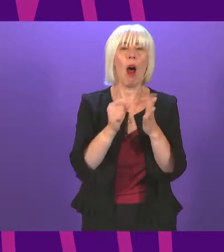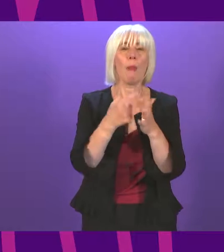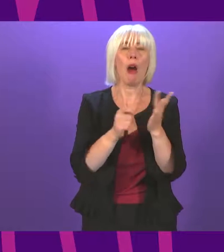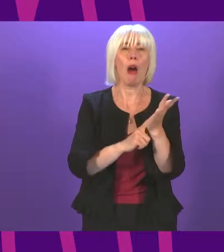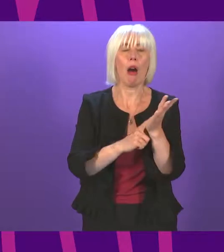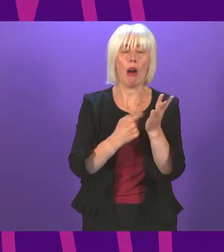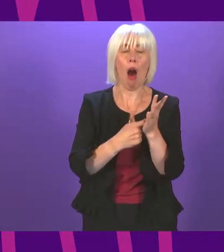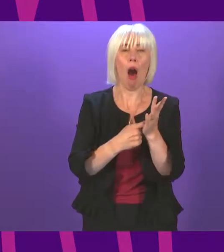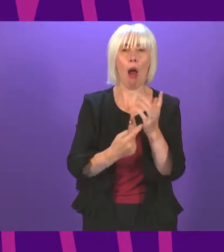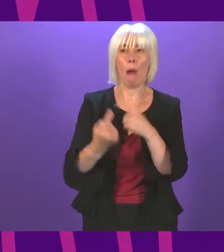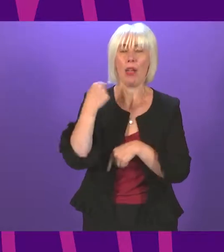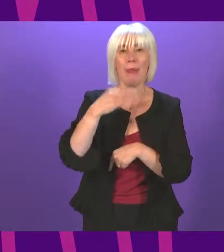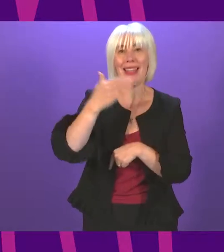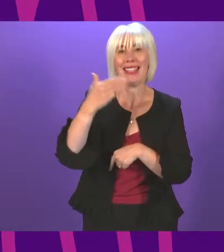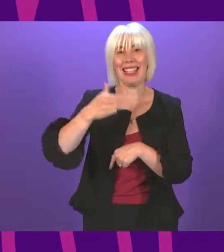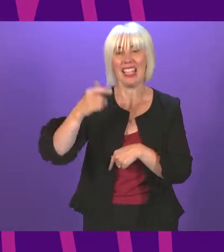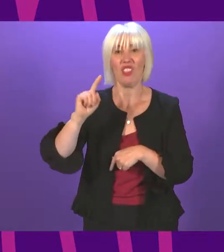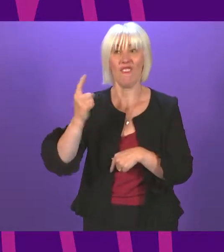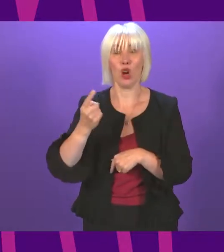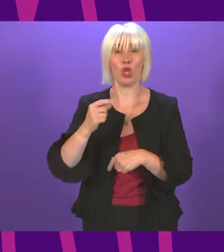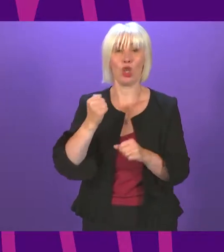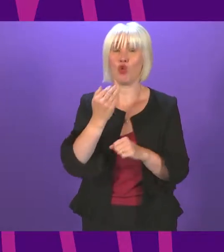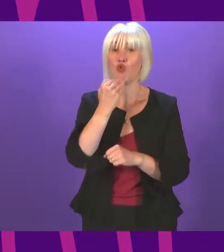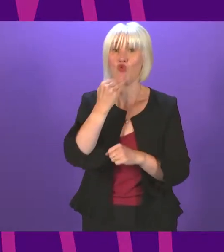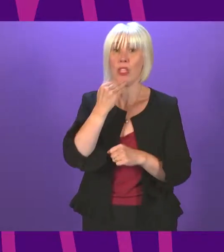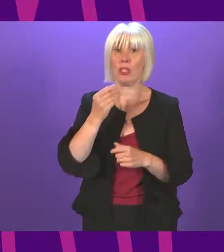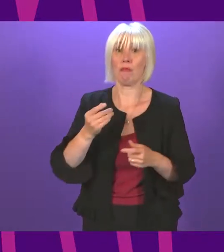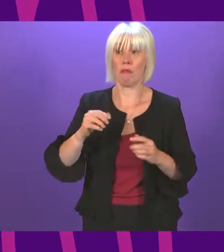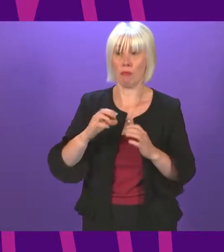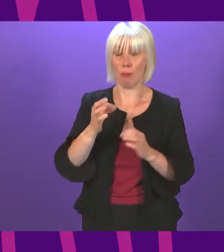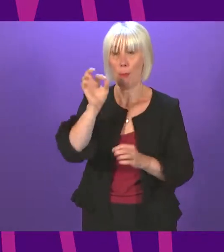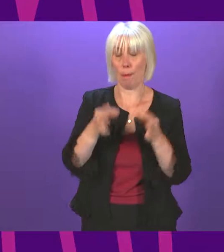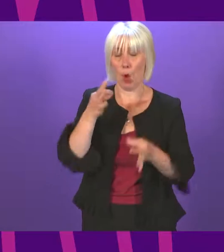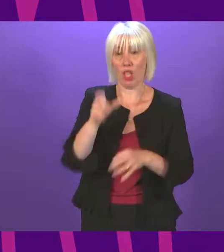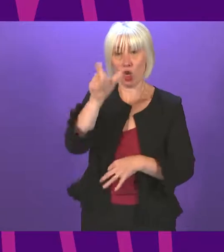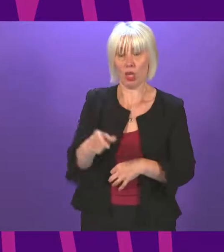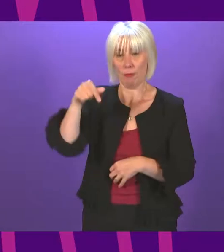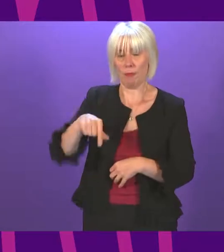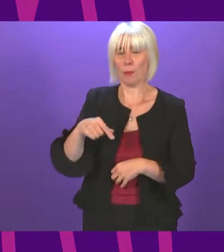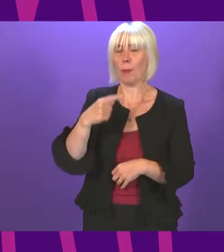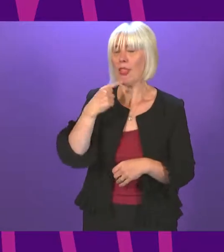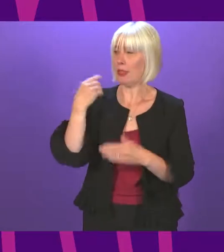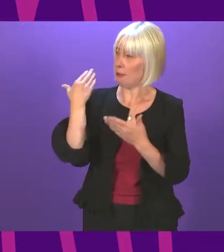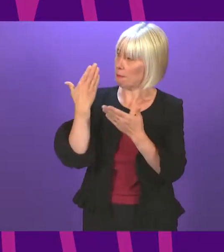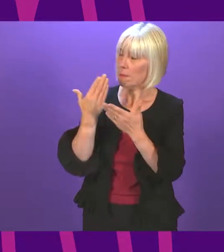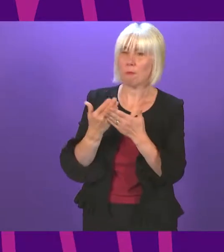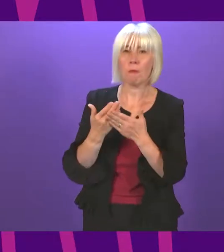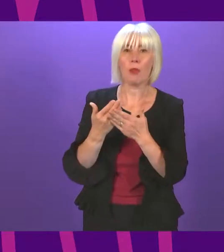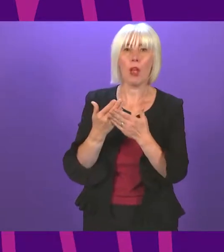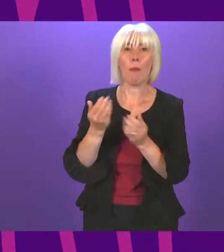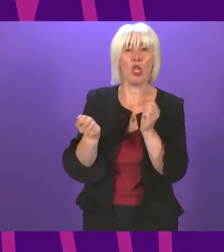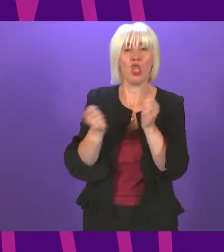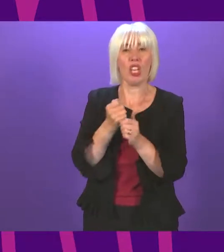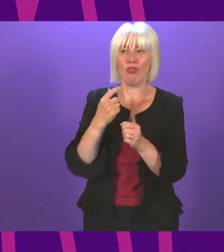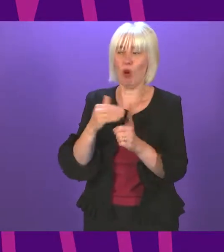Green Parliamentarian in 1999, he reflected on how at the turn of the last century, the politics of change were represented by the colour red